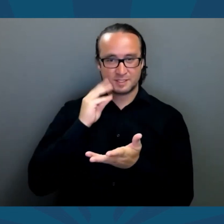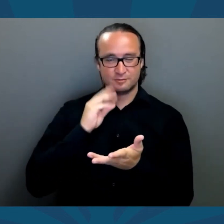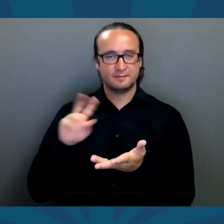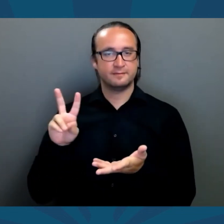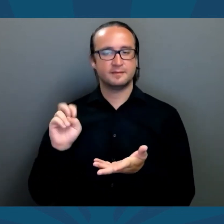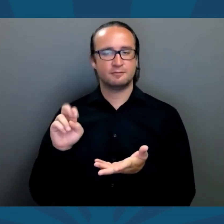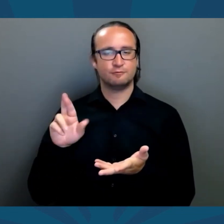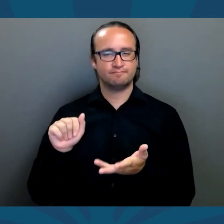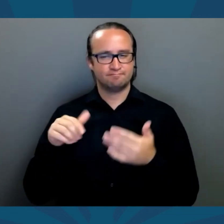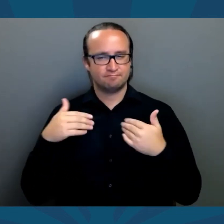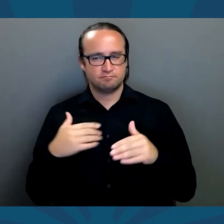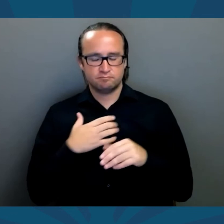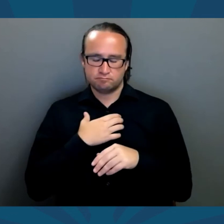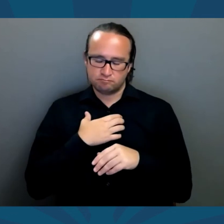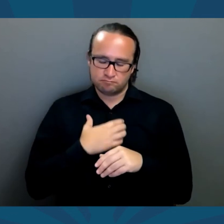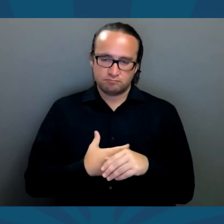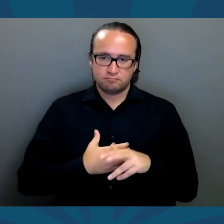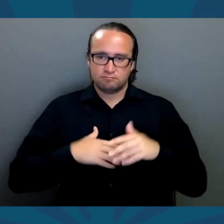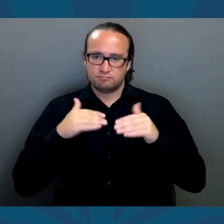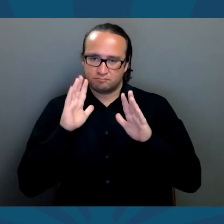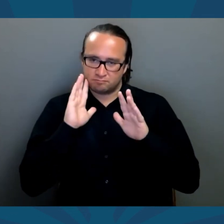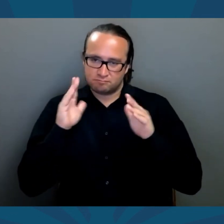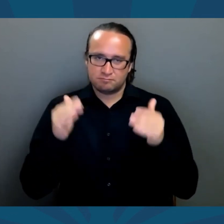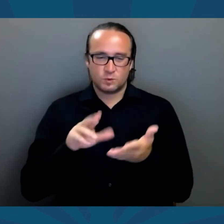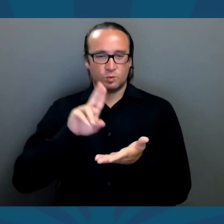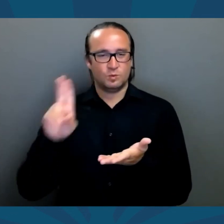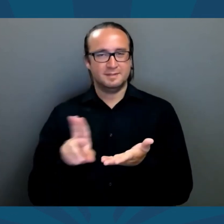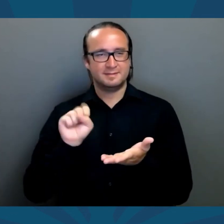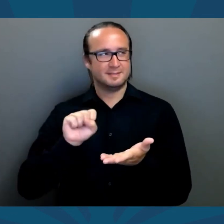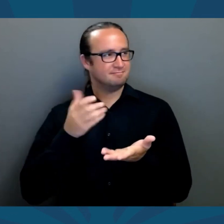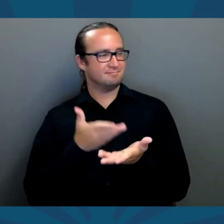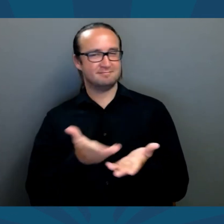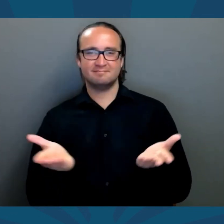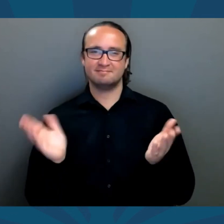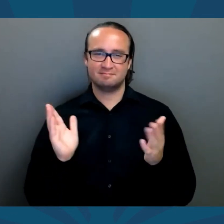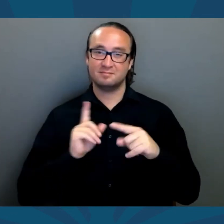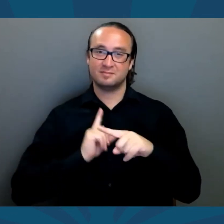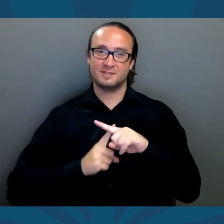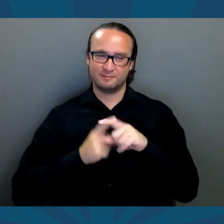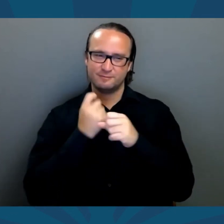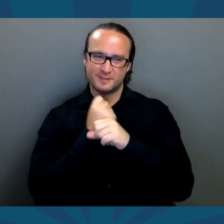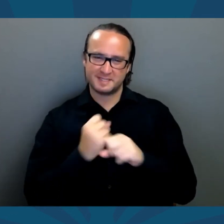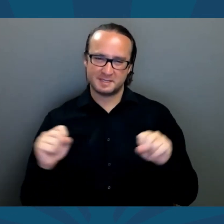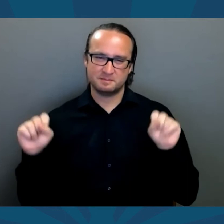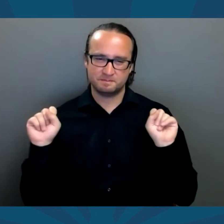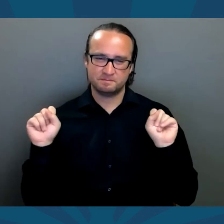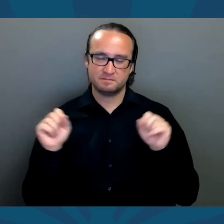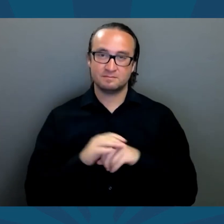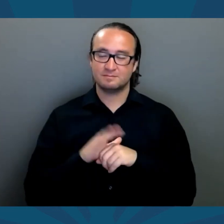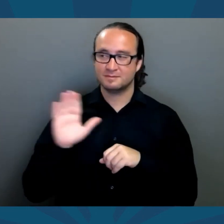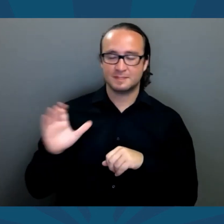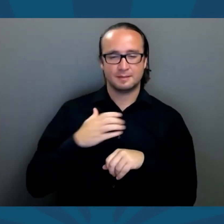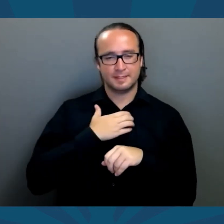Because of this, Vera is incredibly passionate about the United States and freedom.